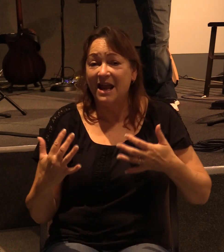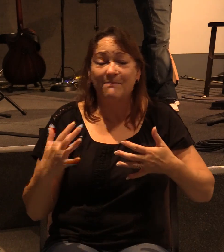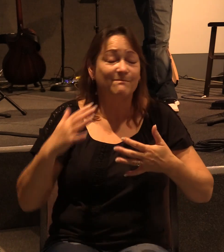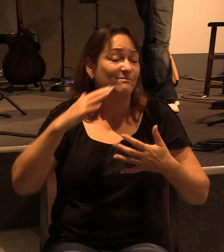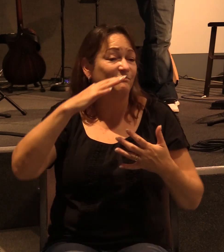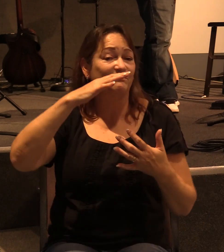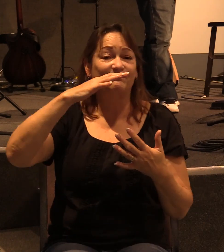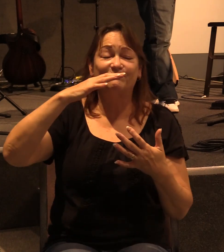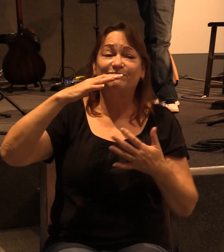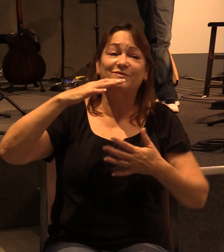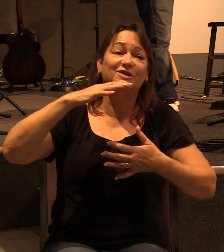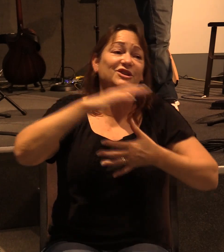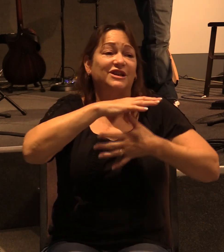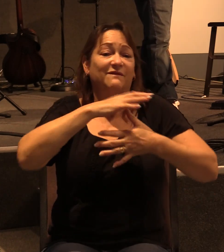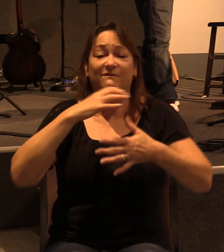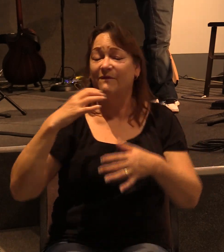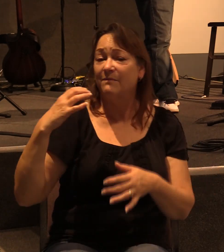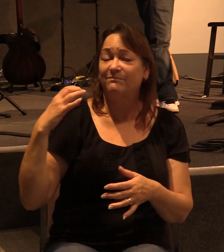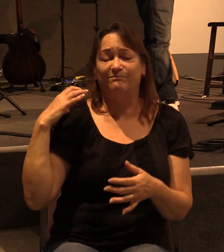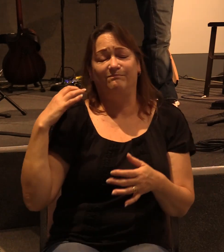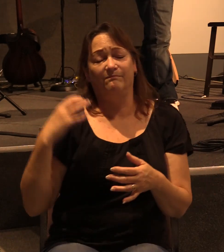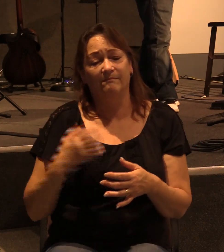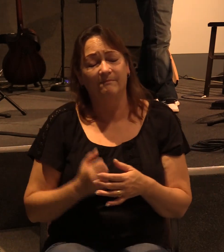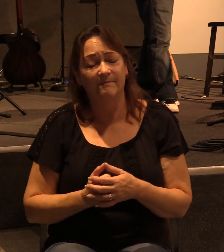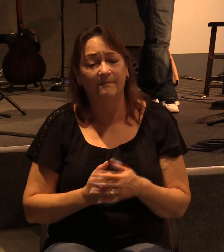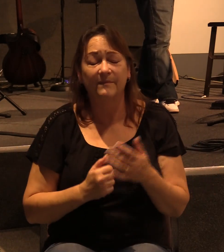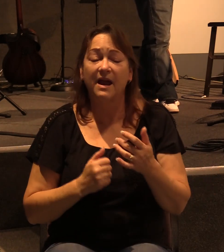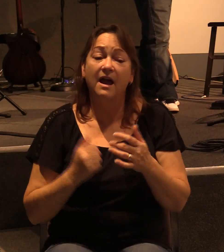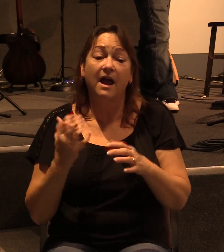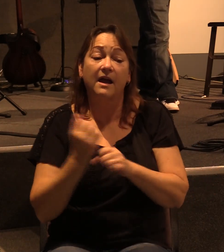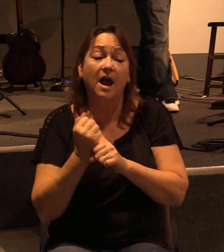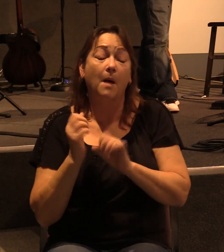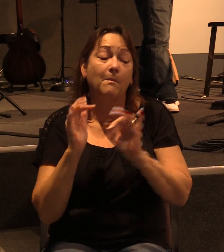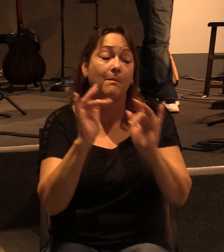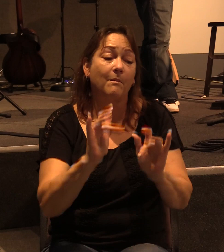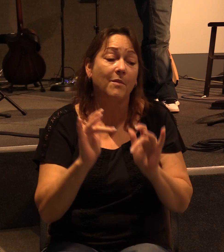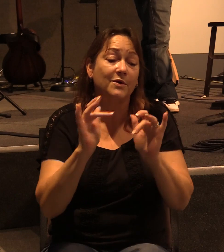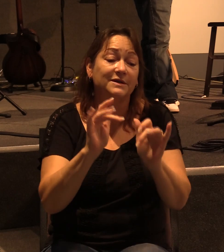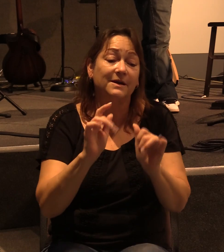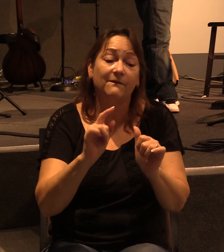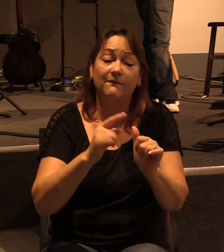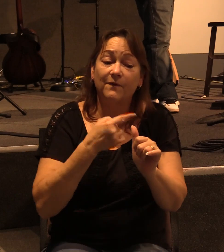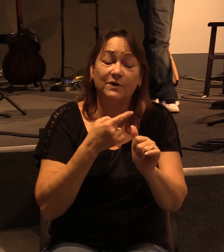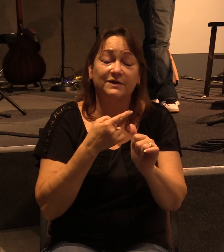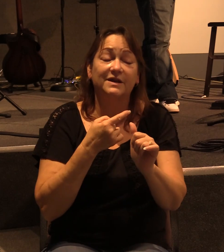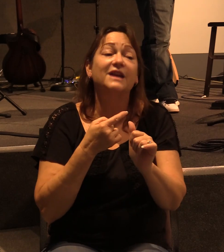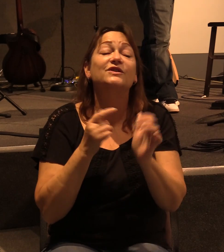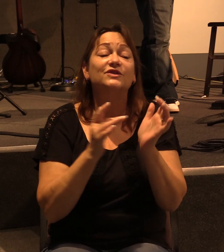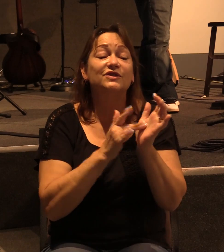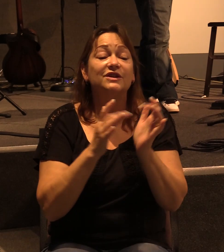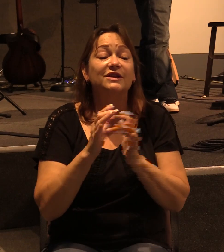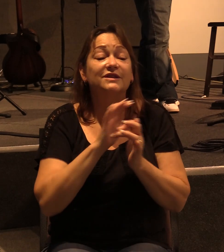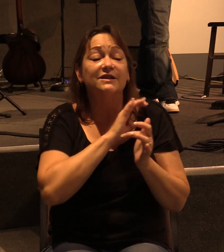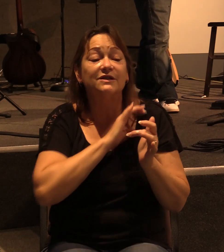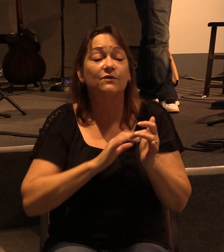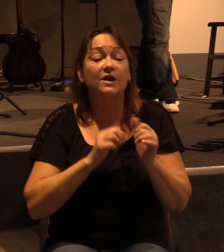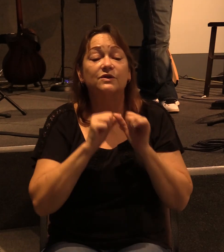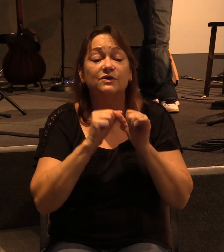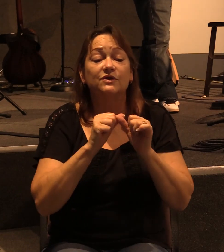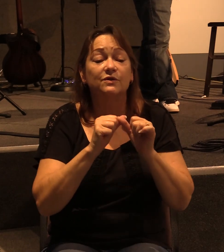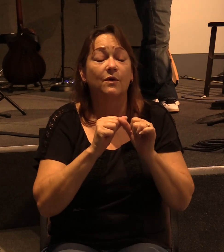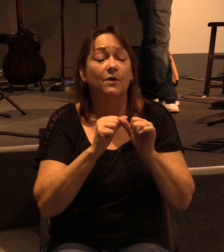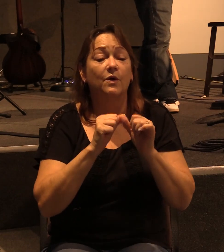However, for this reason, I obtained mercy that in me first, Jesus Christ might show all longsuffering